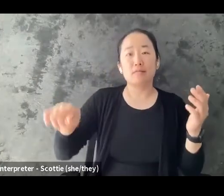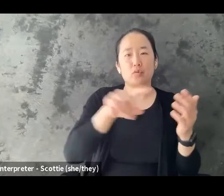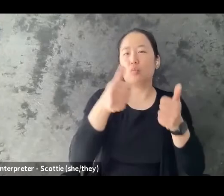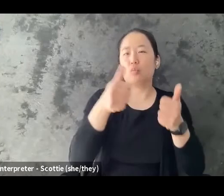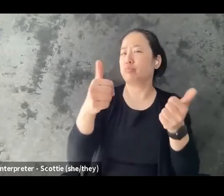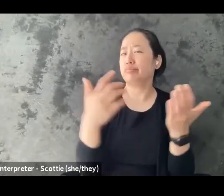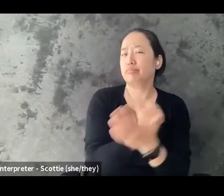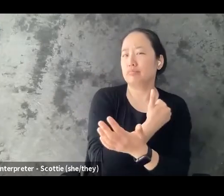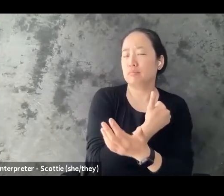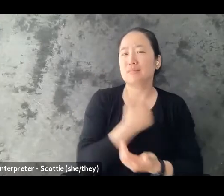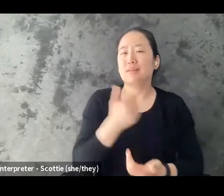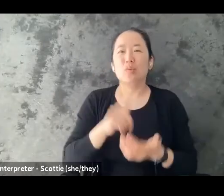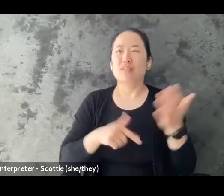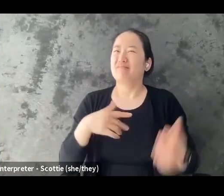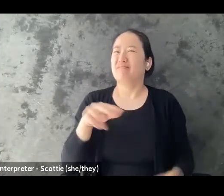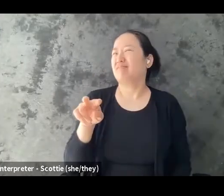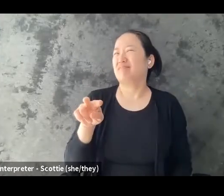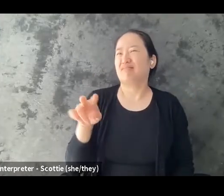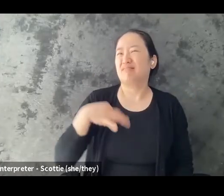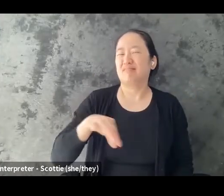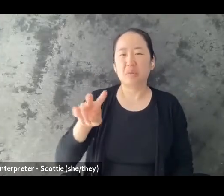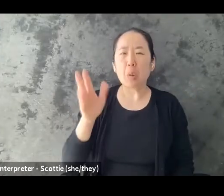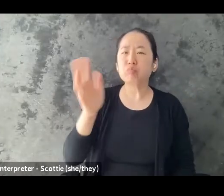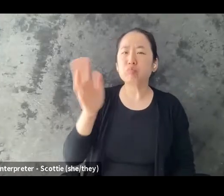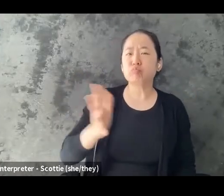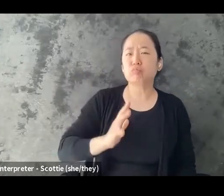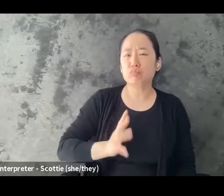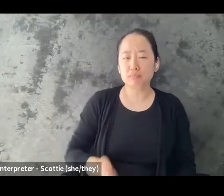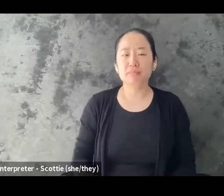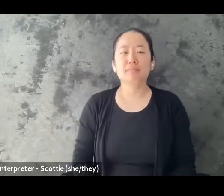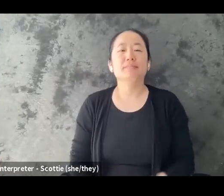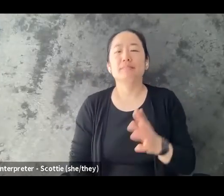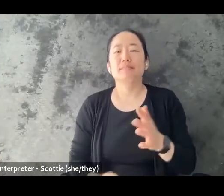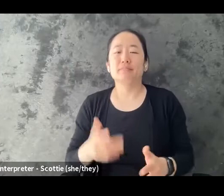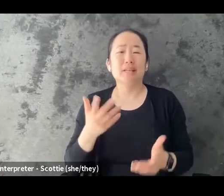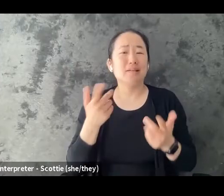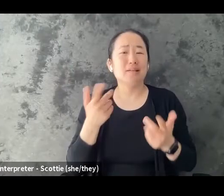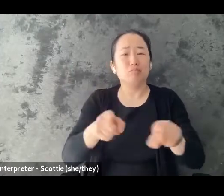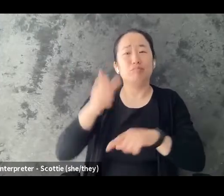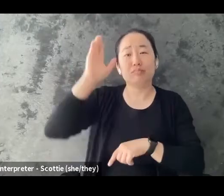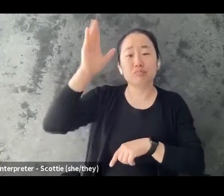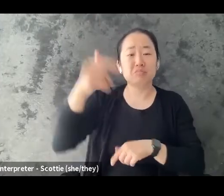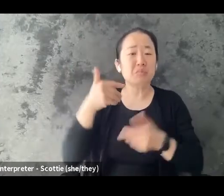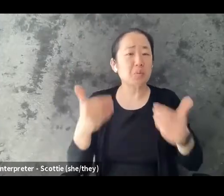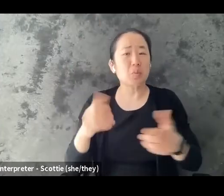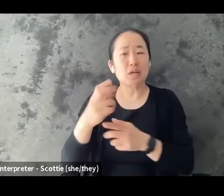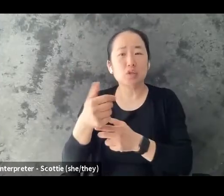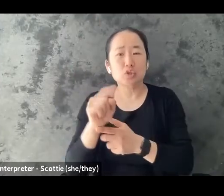might not be as helpful. And feel free to engage throughout the chat. Send your thoughts, your responses, your